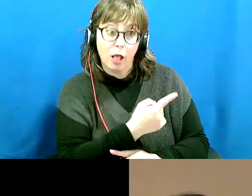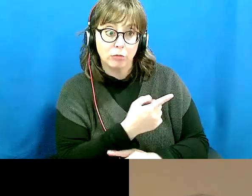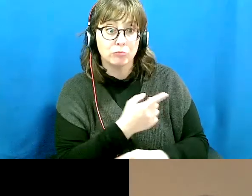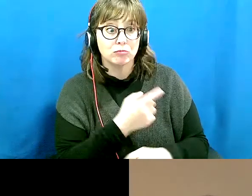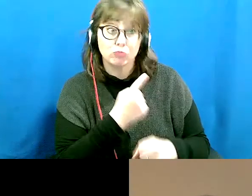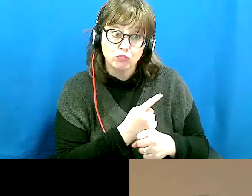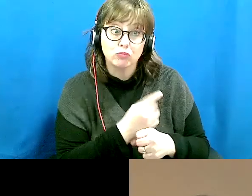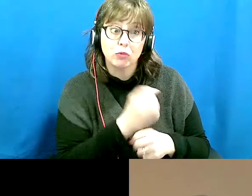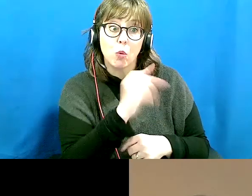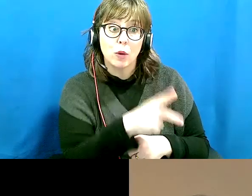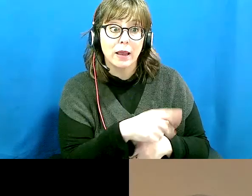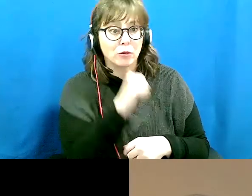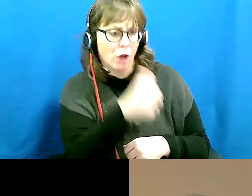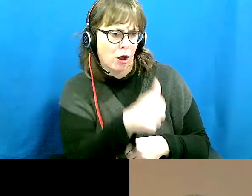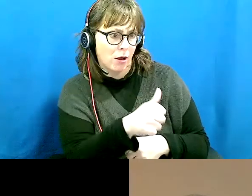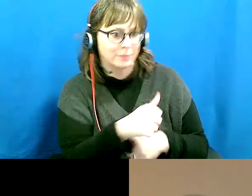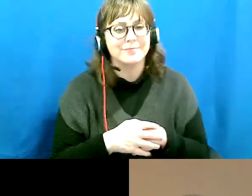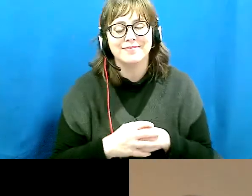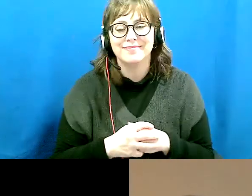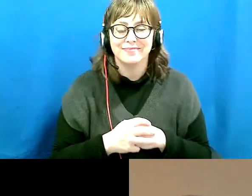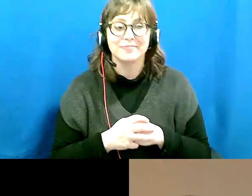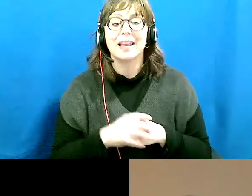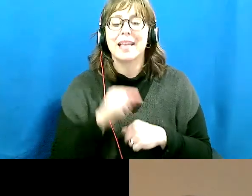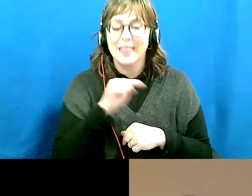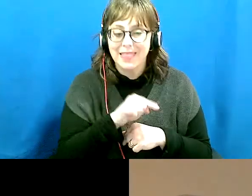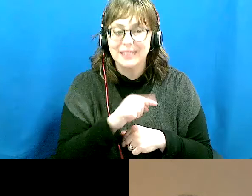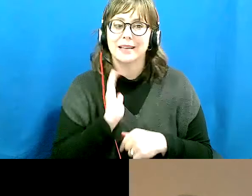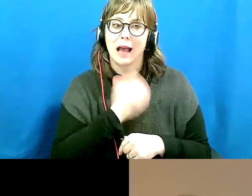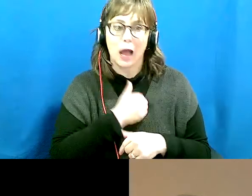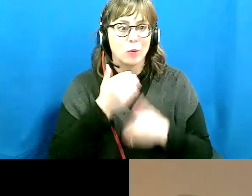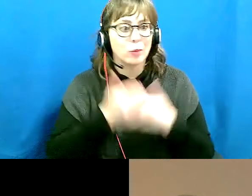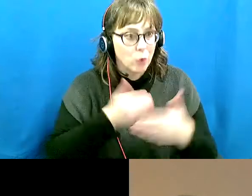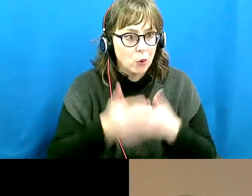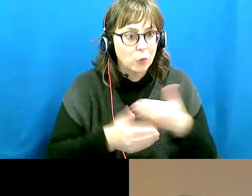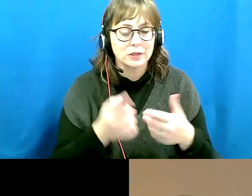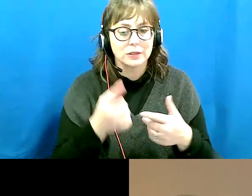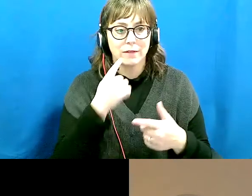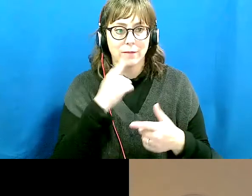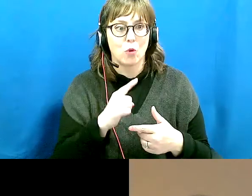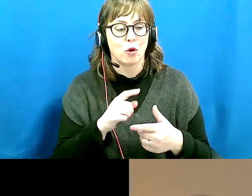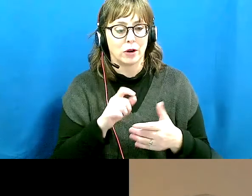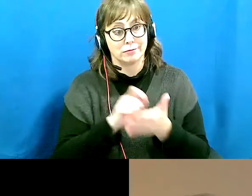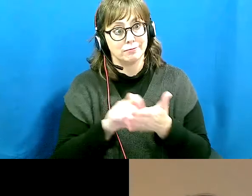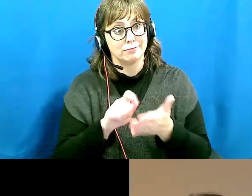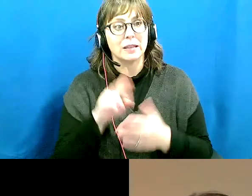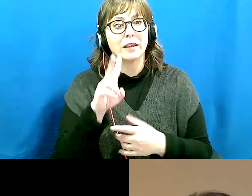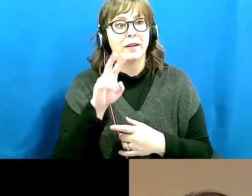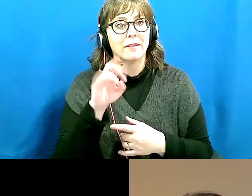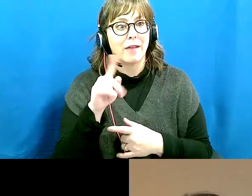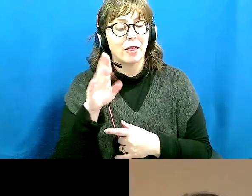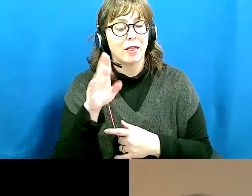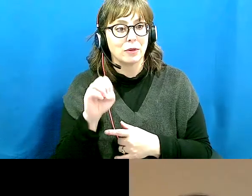was okay or not. This is also the way we're writing this article. Valerie Wilbert